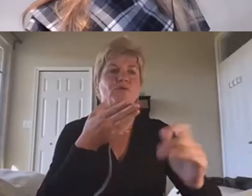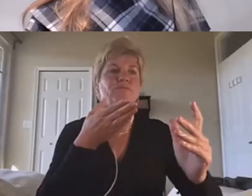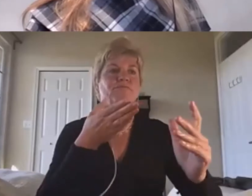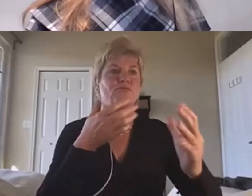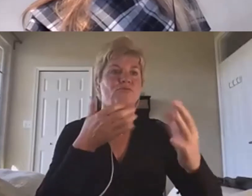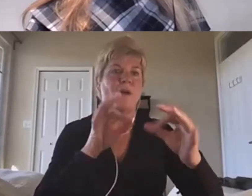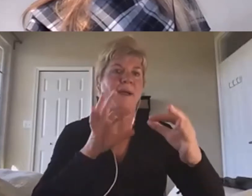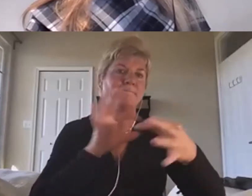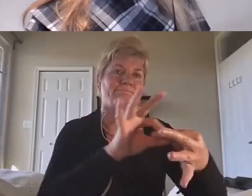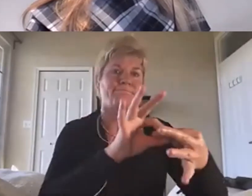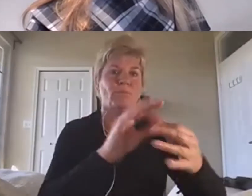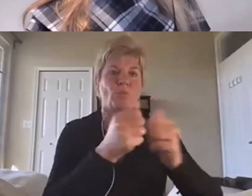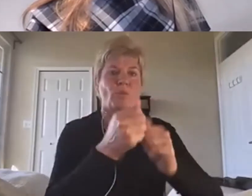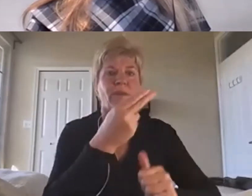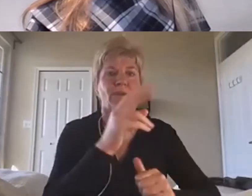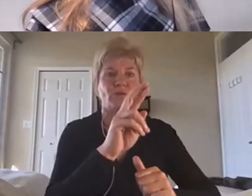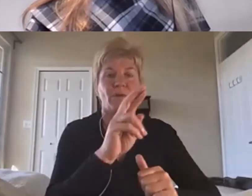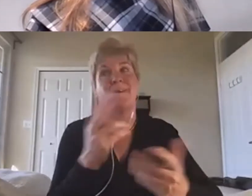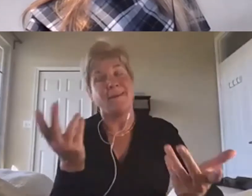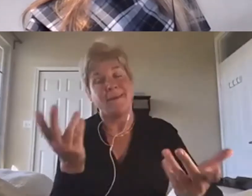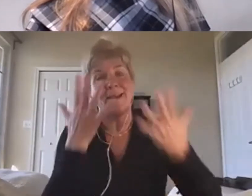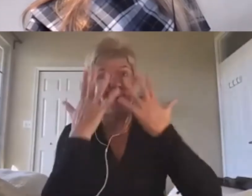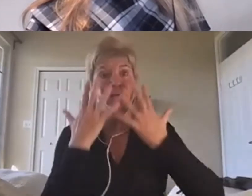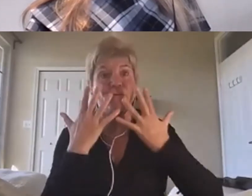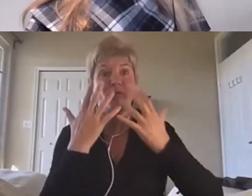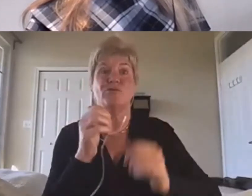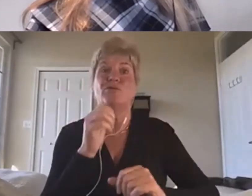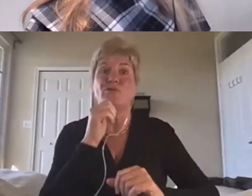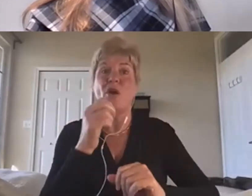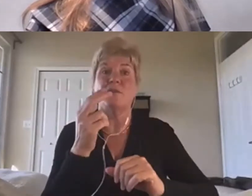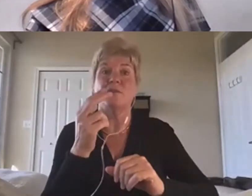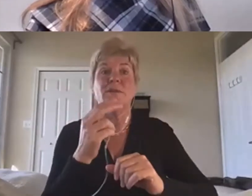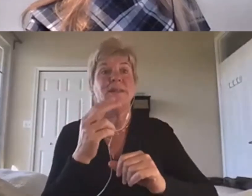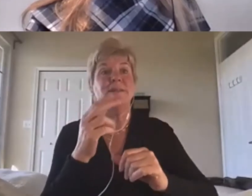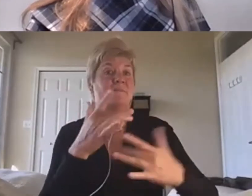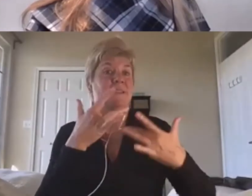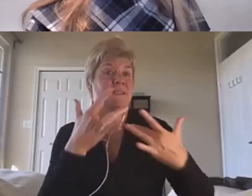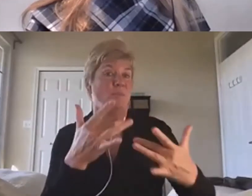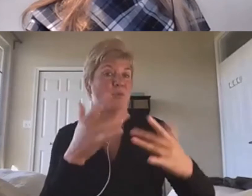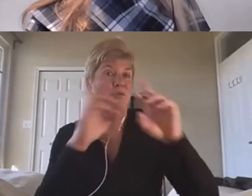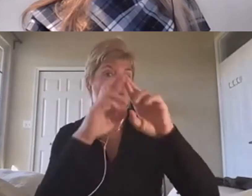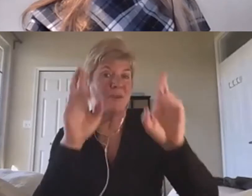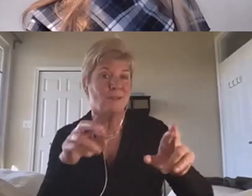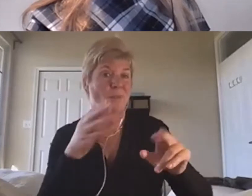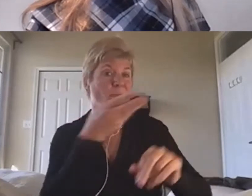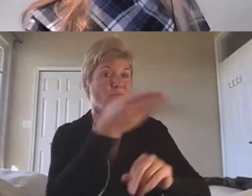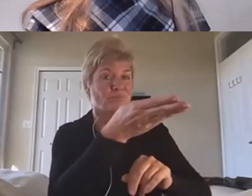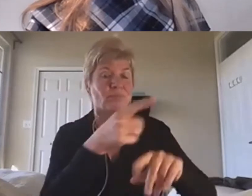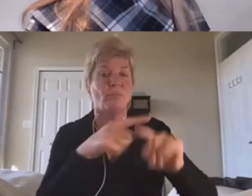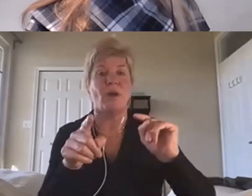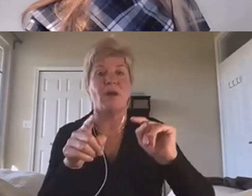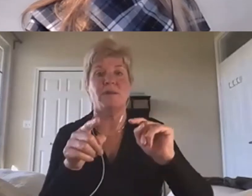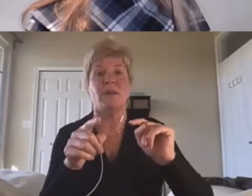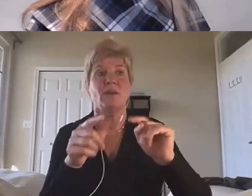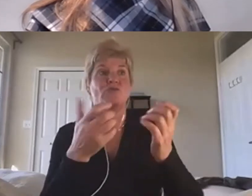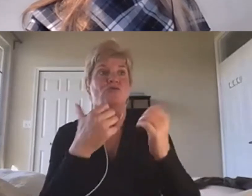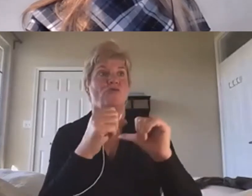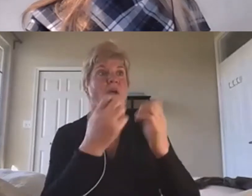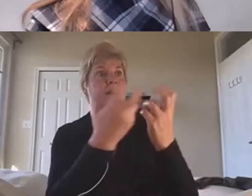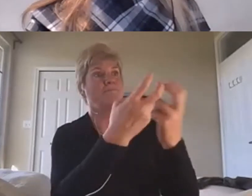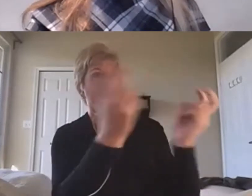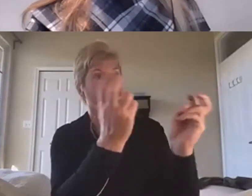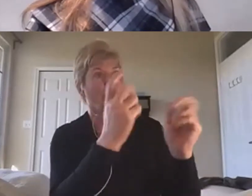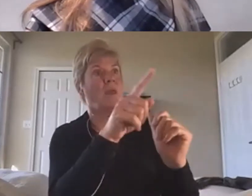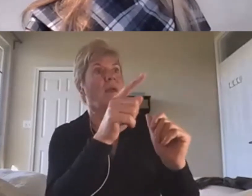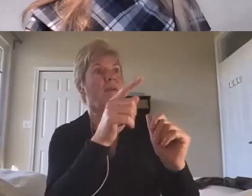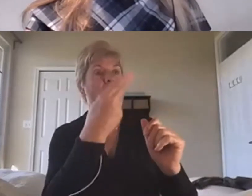-traditional means to even allow people to be seen by an HR group. And so we start to talk about, well,